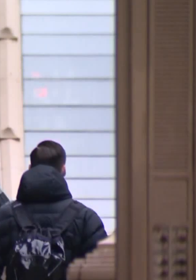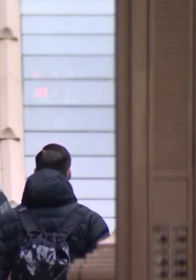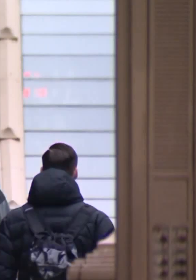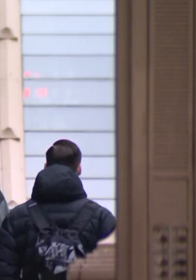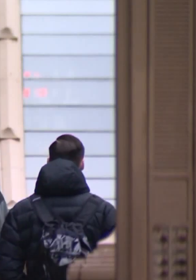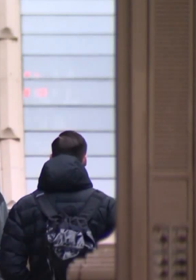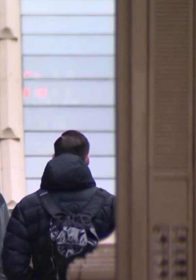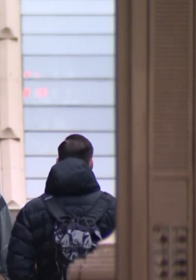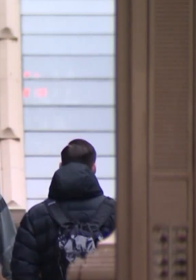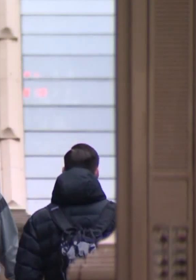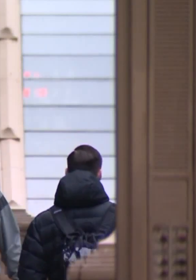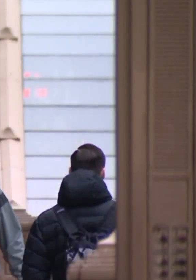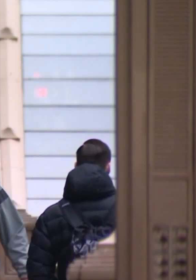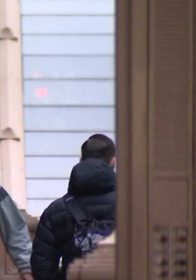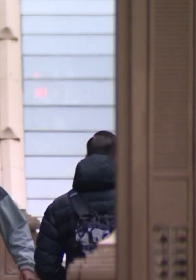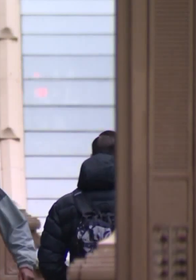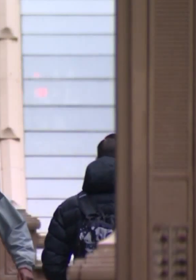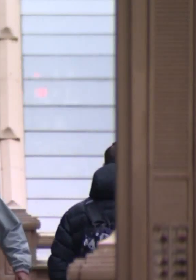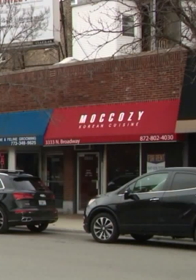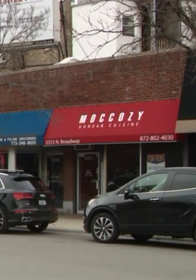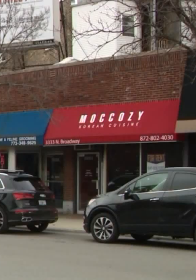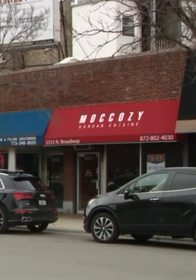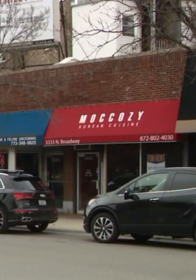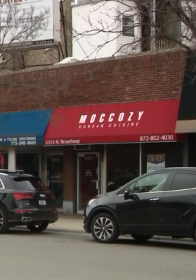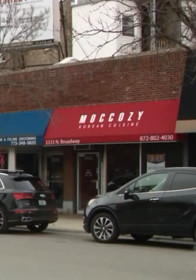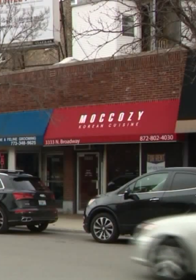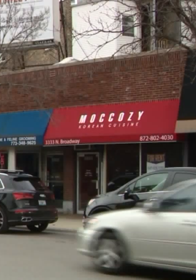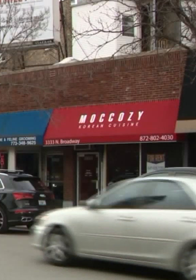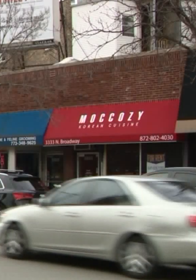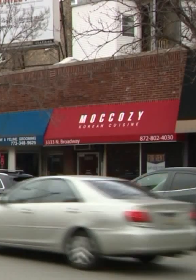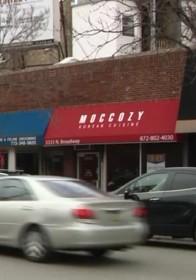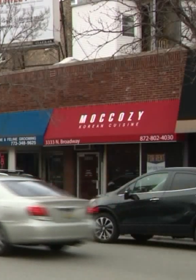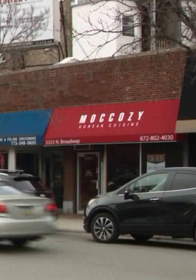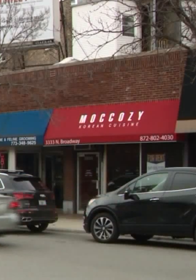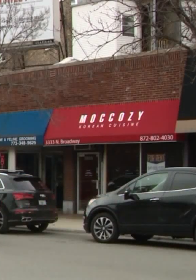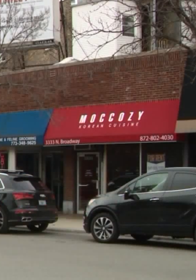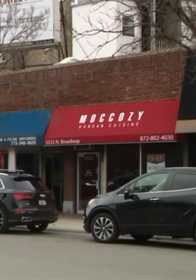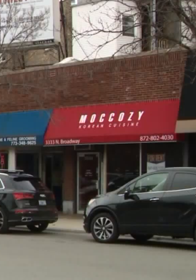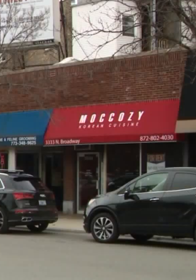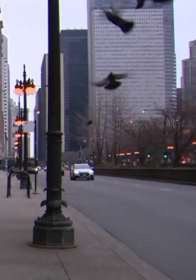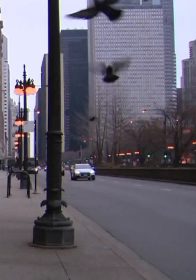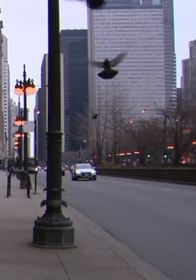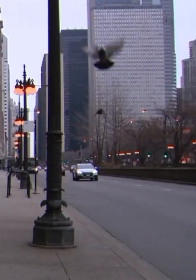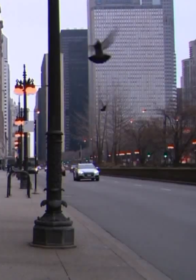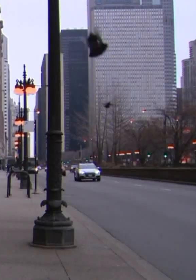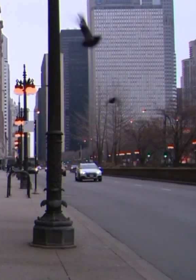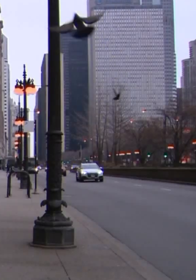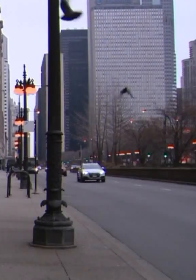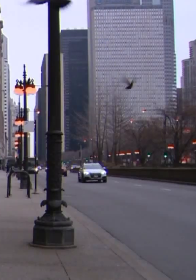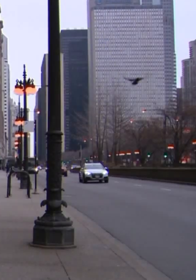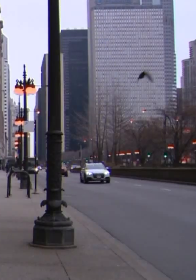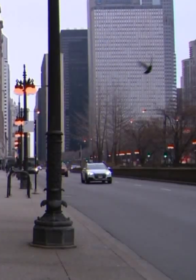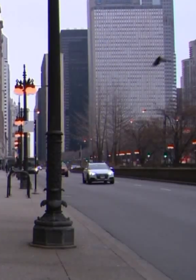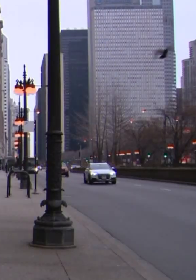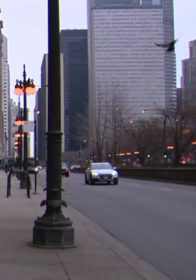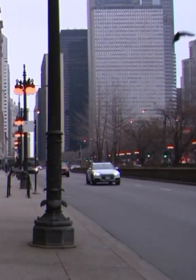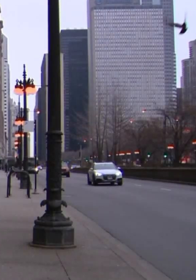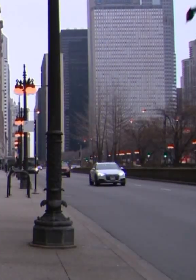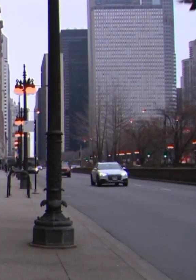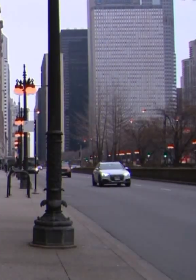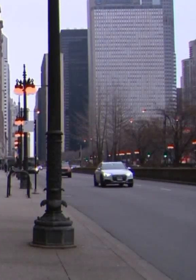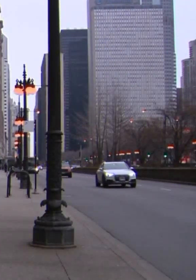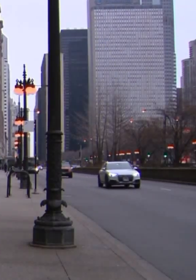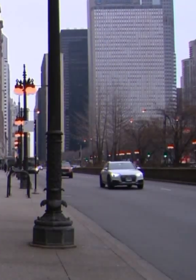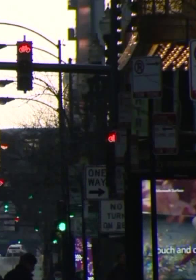Mayor Lightfoot is cracking down on those people and businesses violating social distancing. She has been driving around the